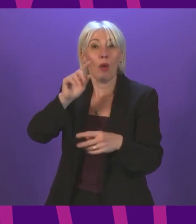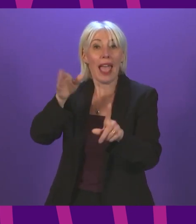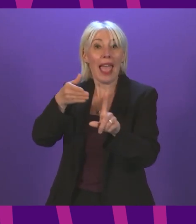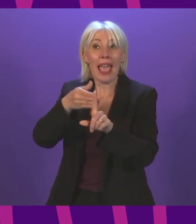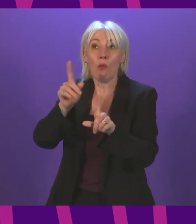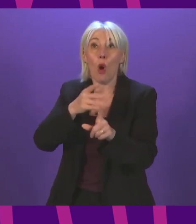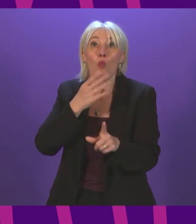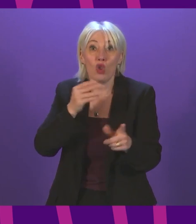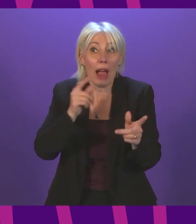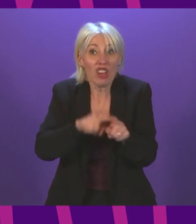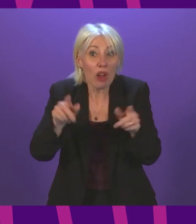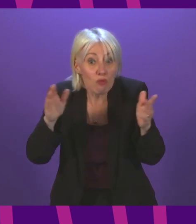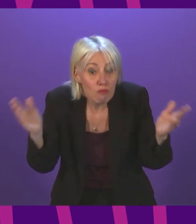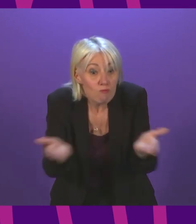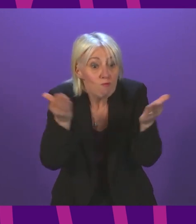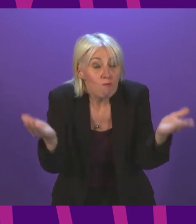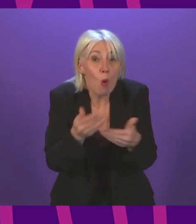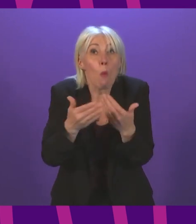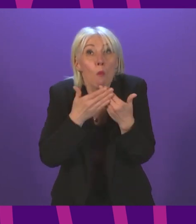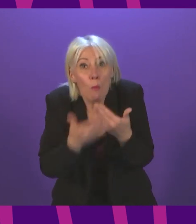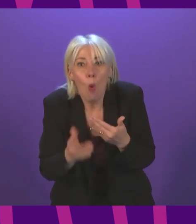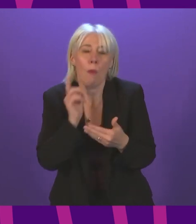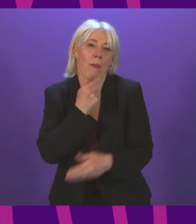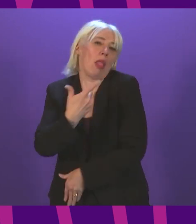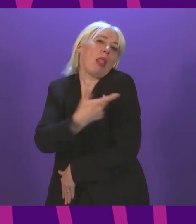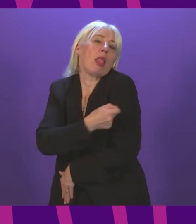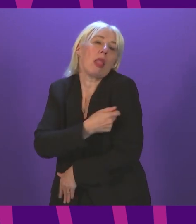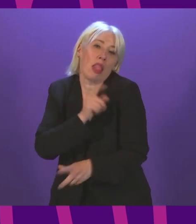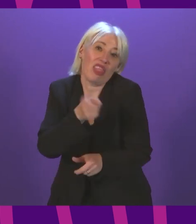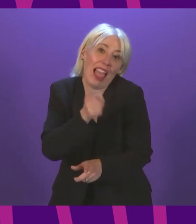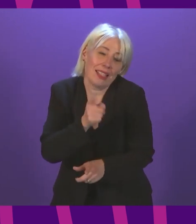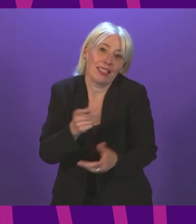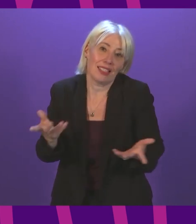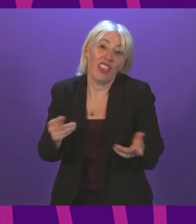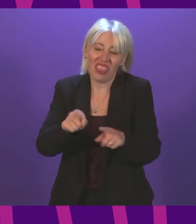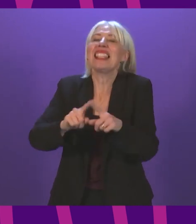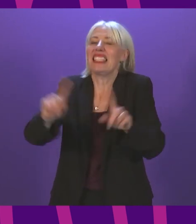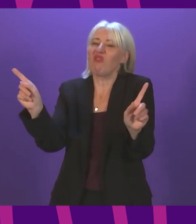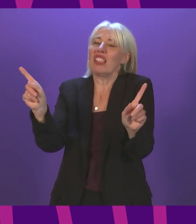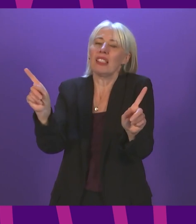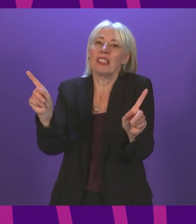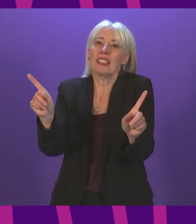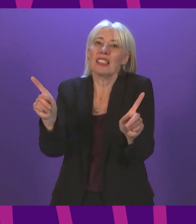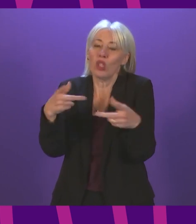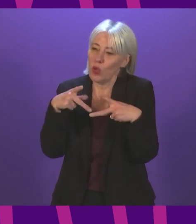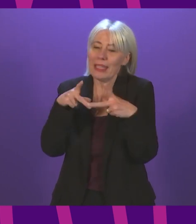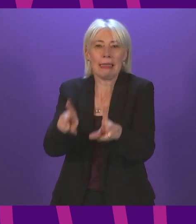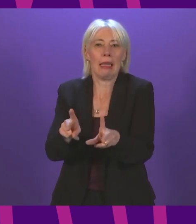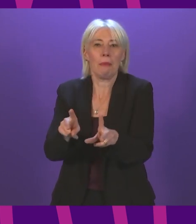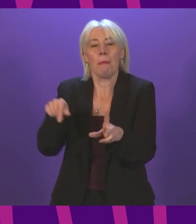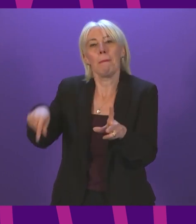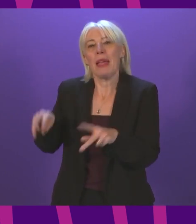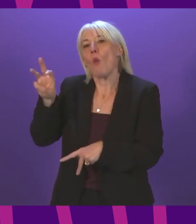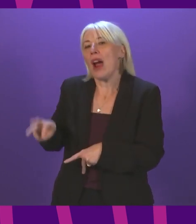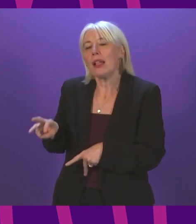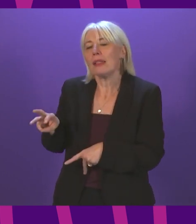drive up the uptake rates of vaccine certification. That is the only difference to the scheme that is being proposed